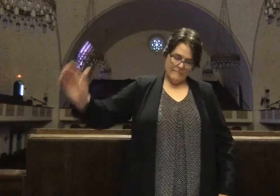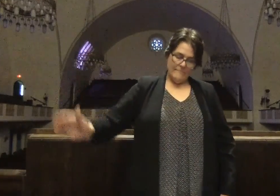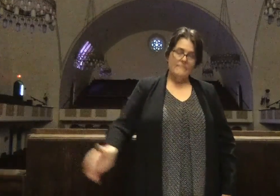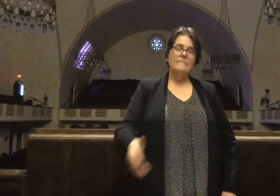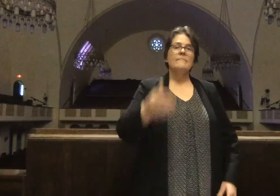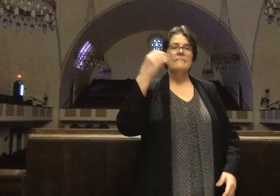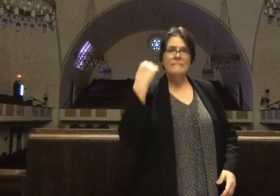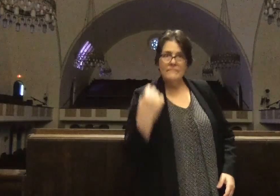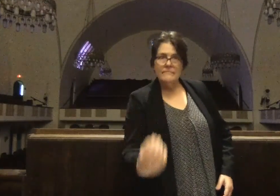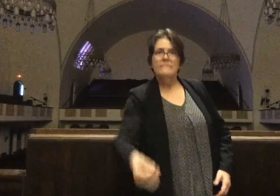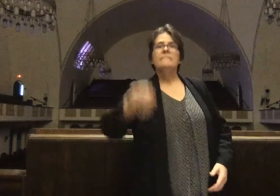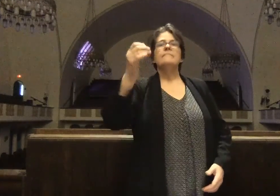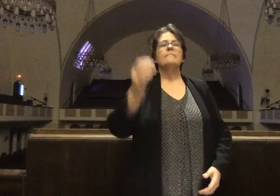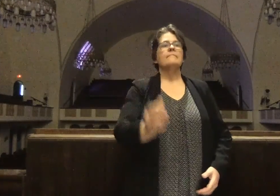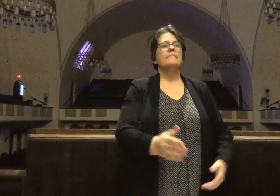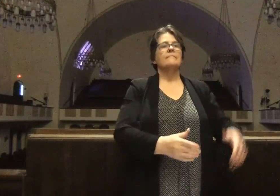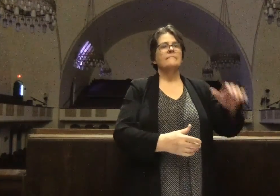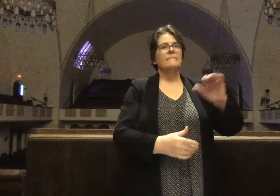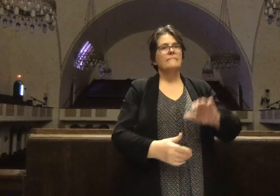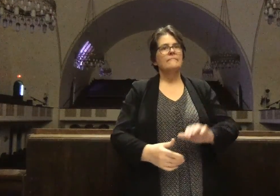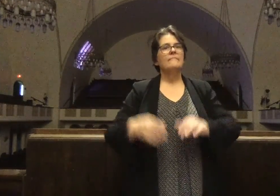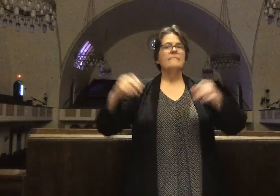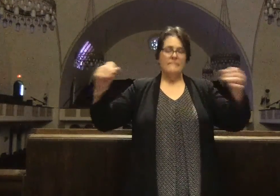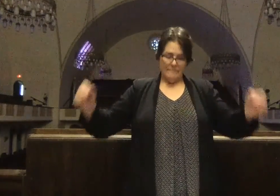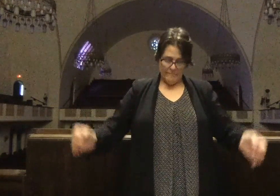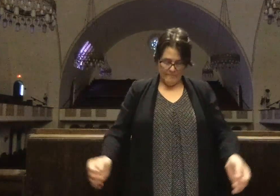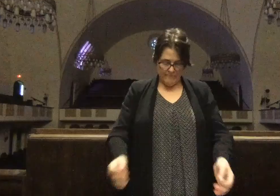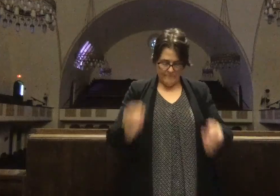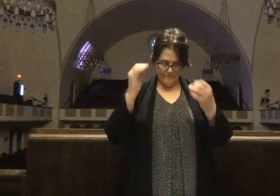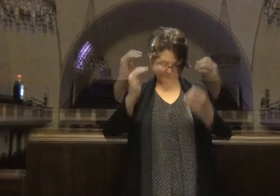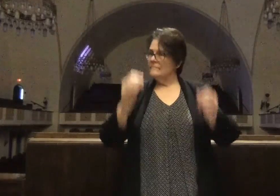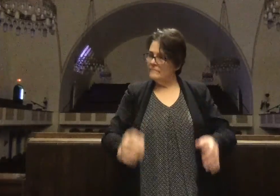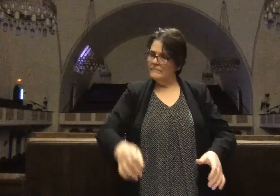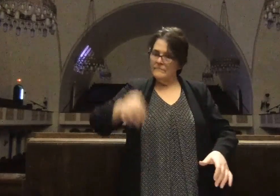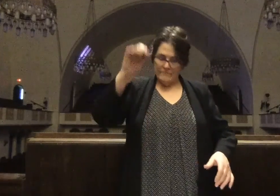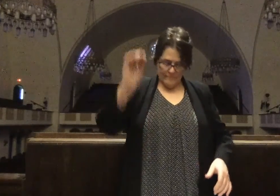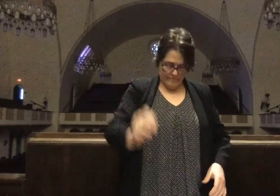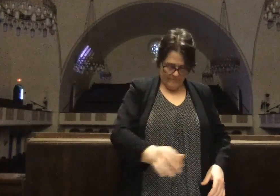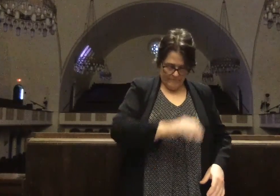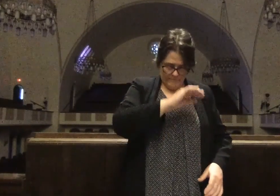one of another.